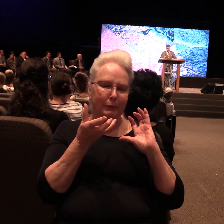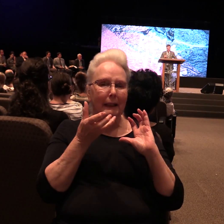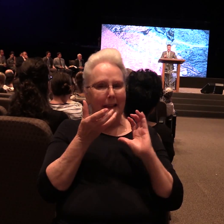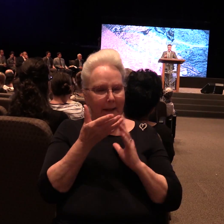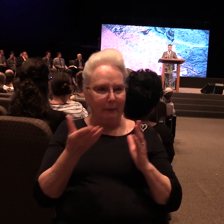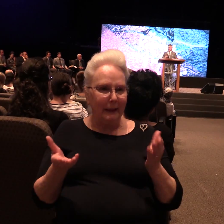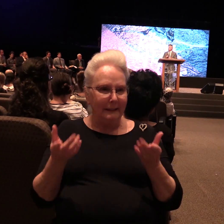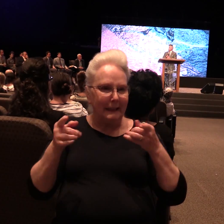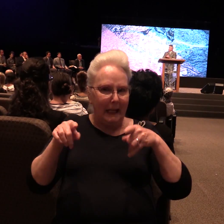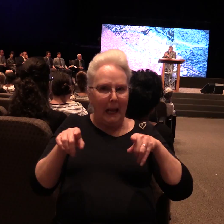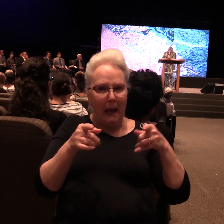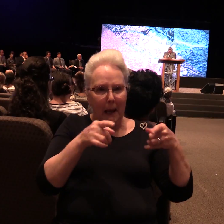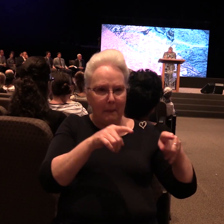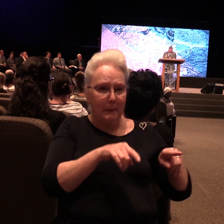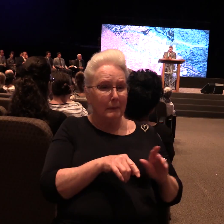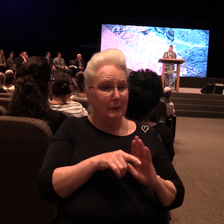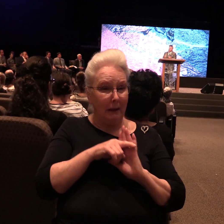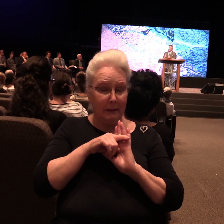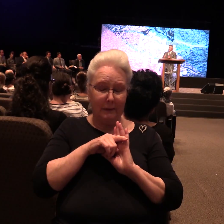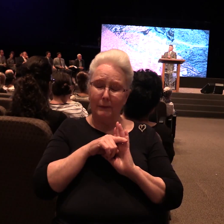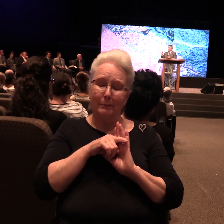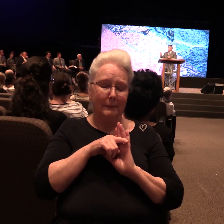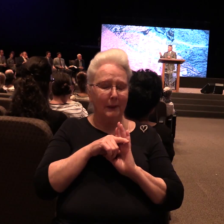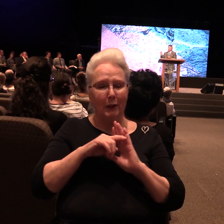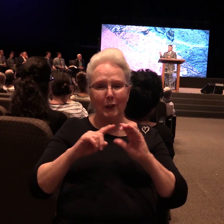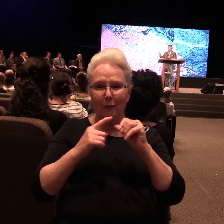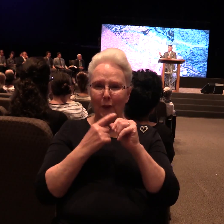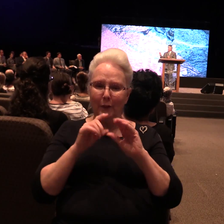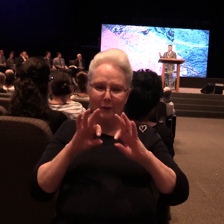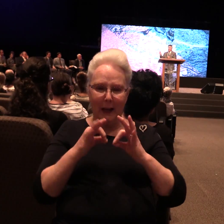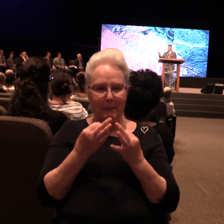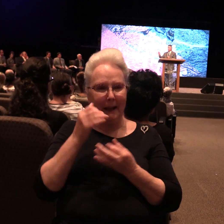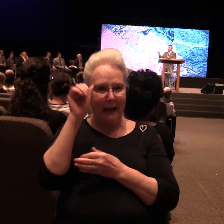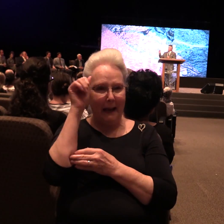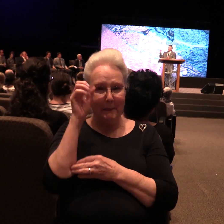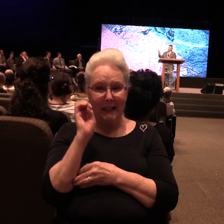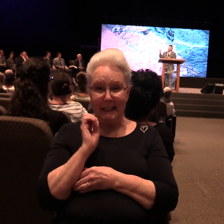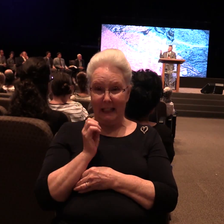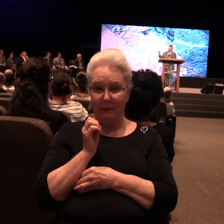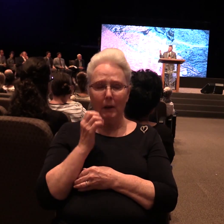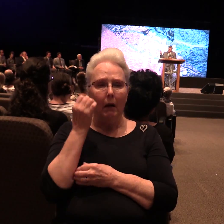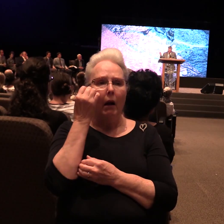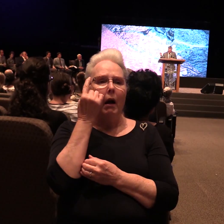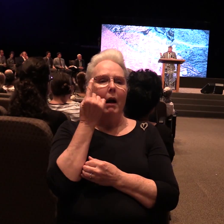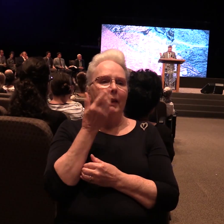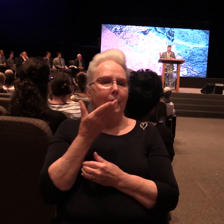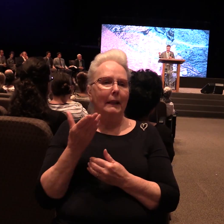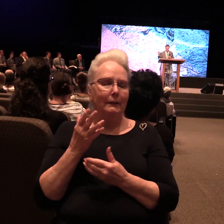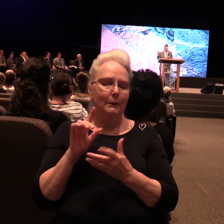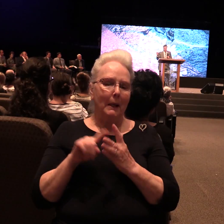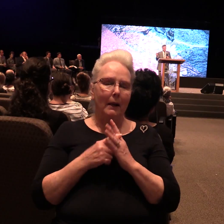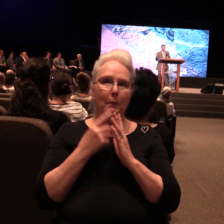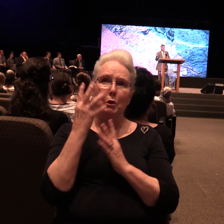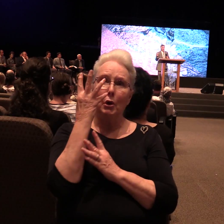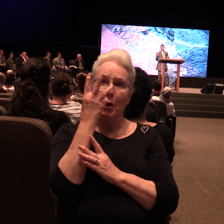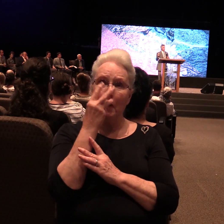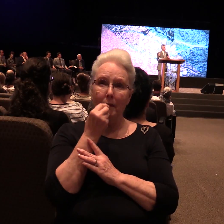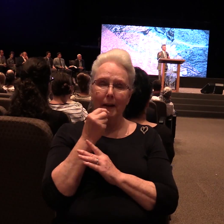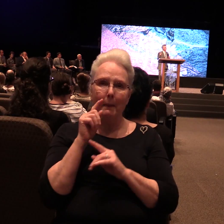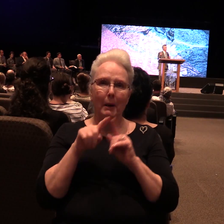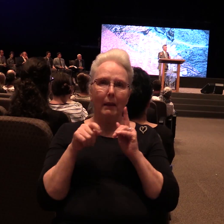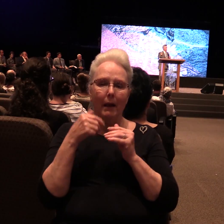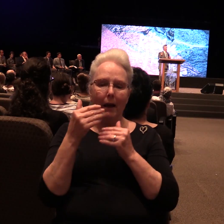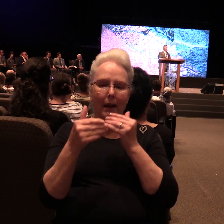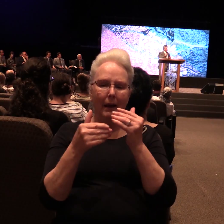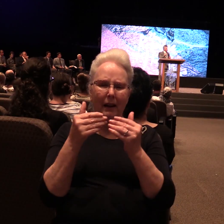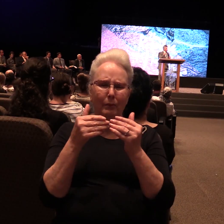turn negative. You see, it's within the first family that we understand that things can begin so beautifully, but go so wrong.